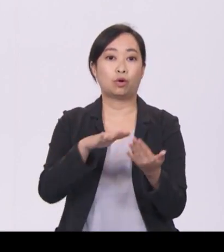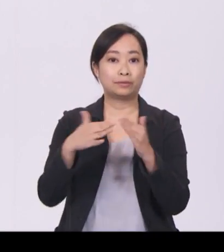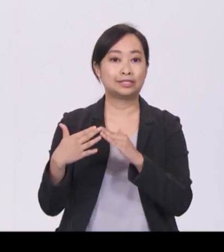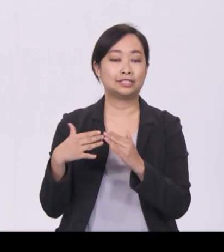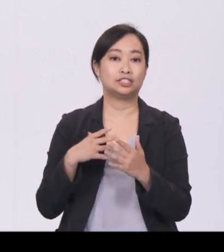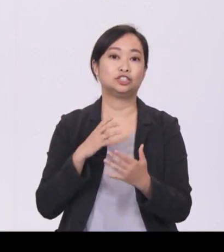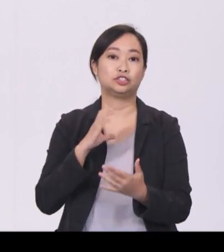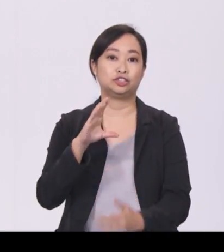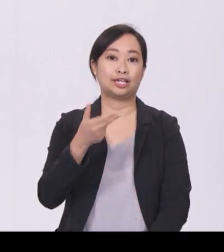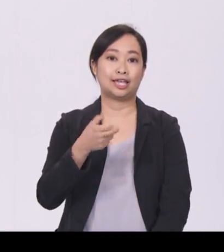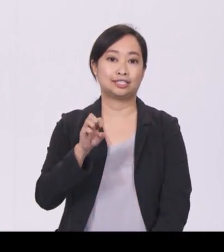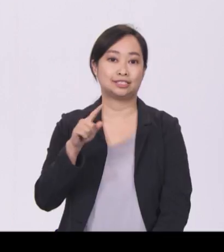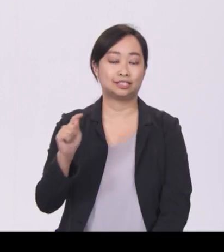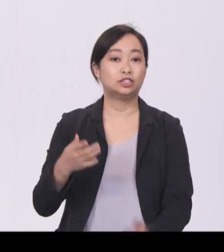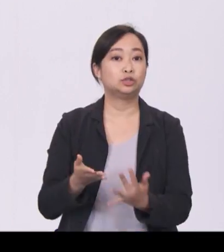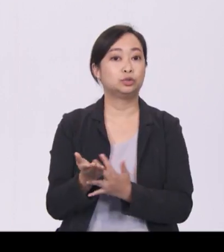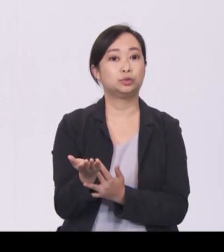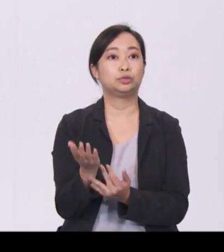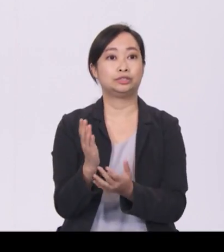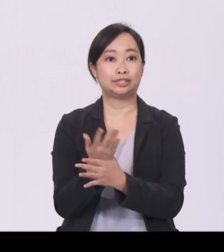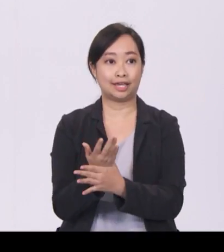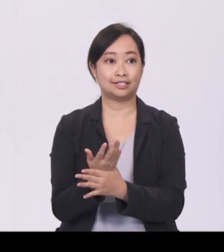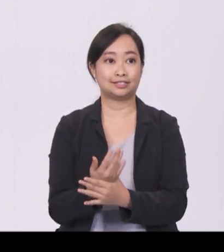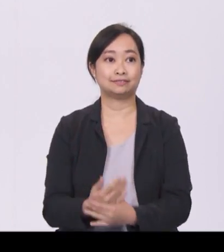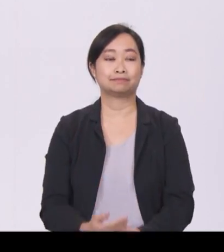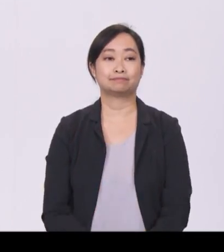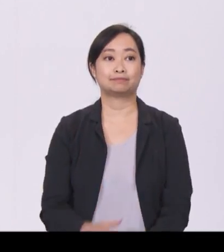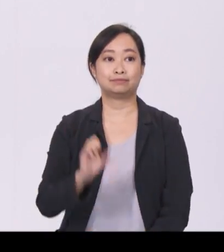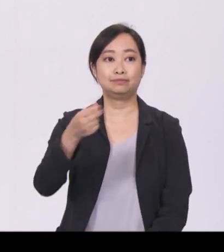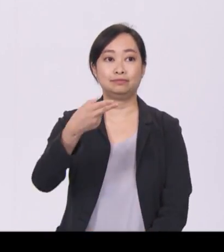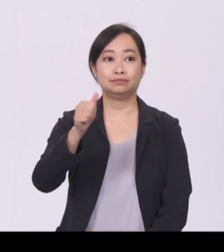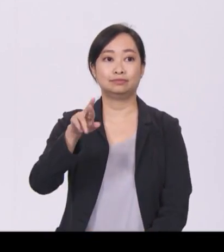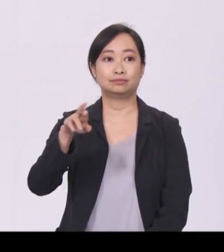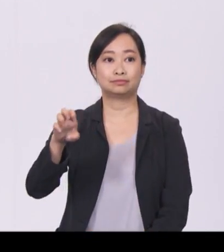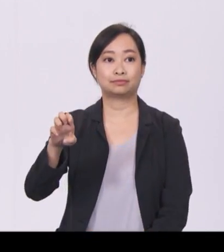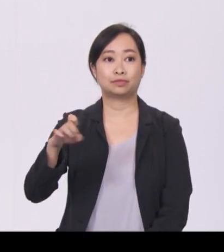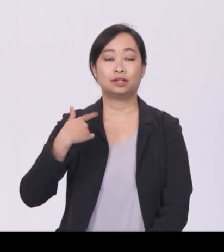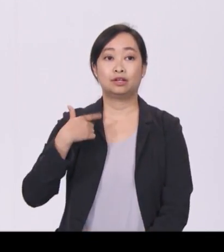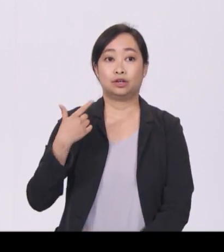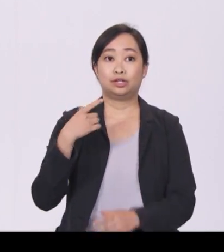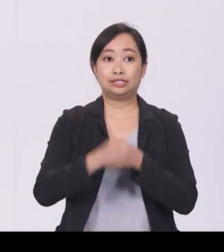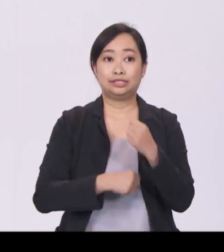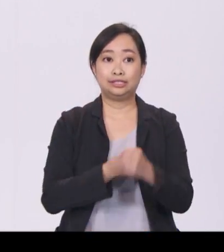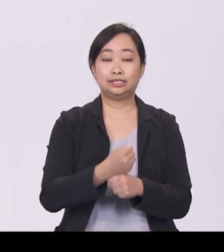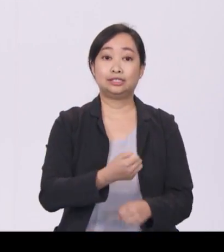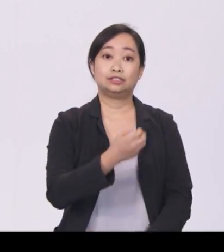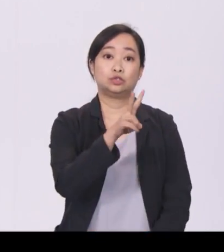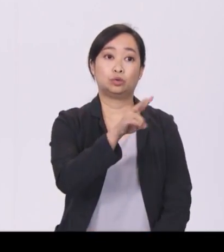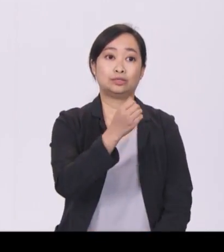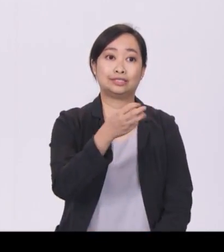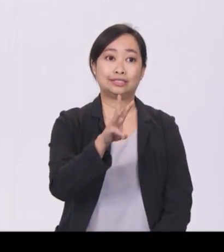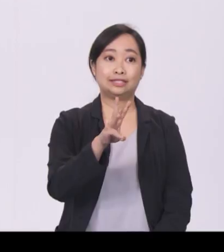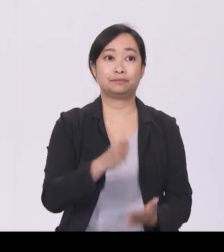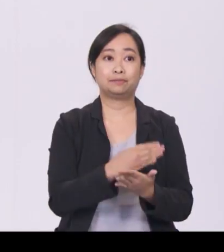Since we launched Share as One at Budget 2016, which provides dollar-for-dollar matching on donations to share,